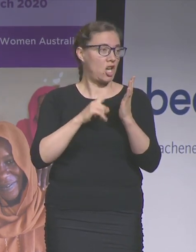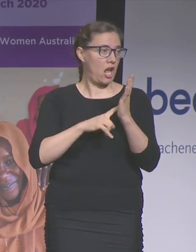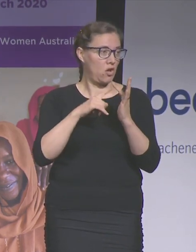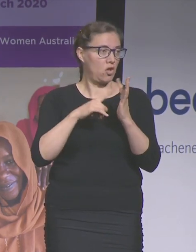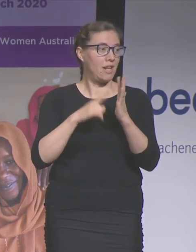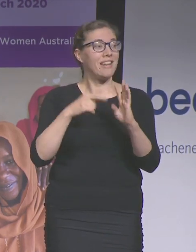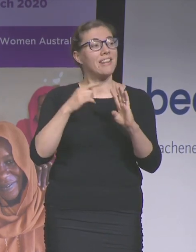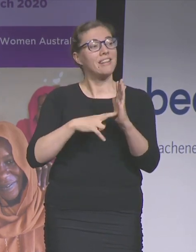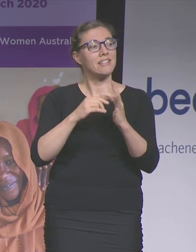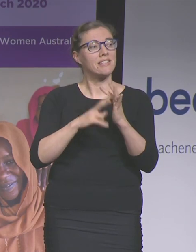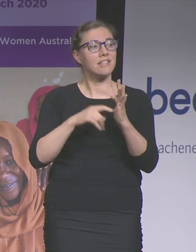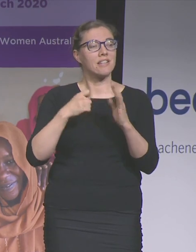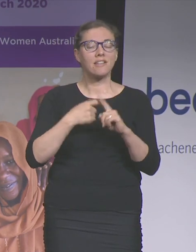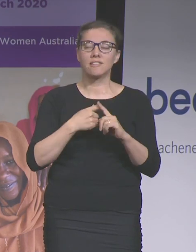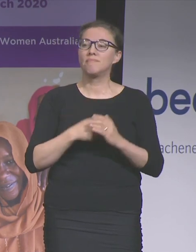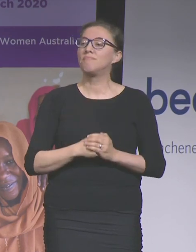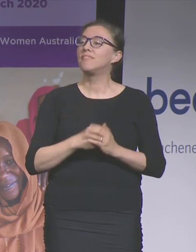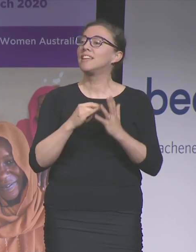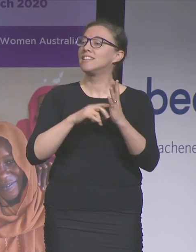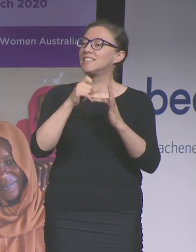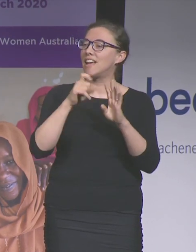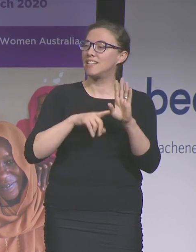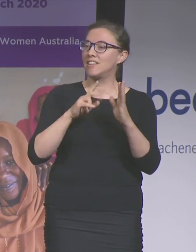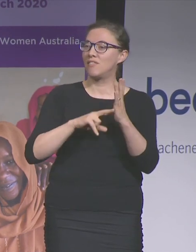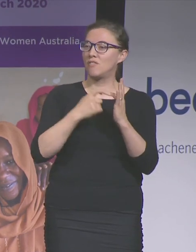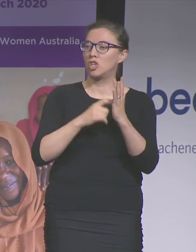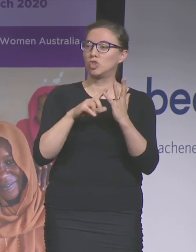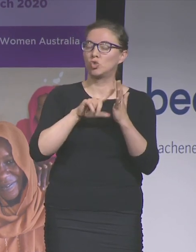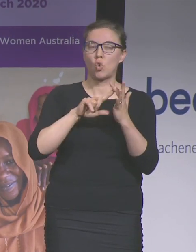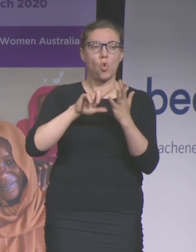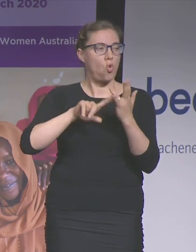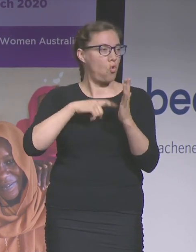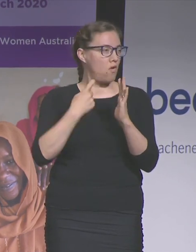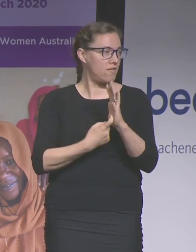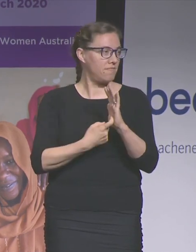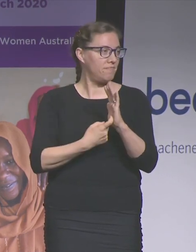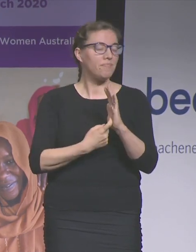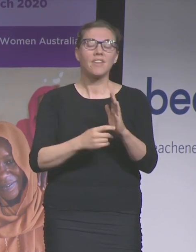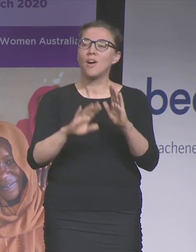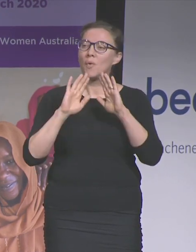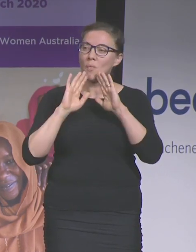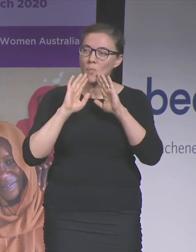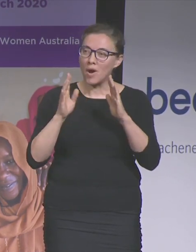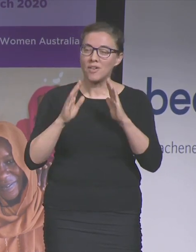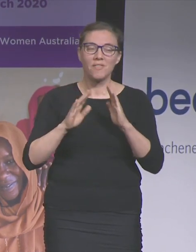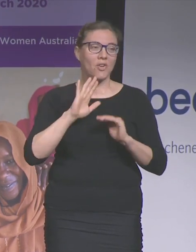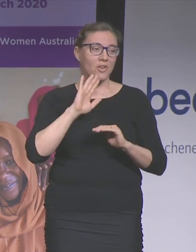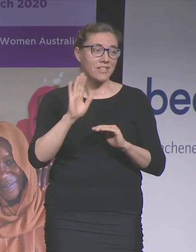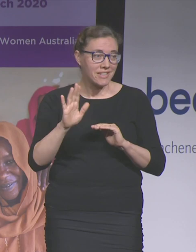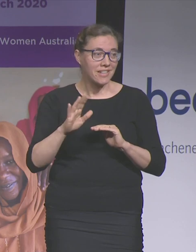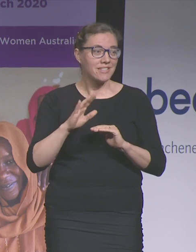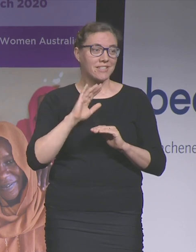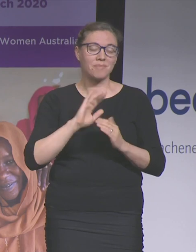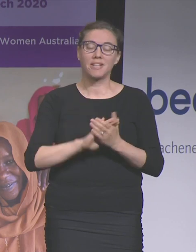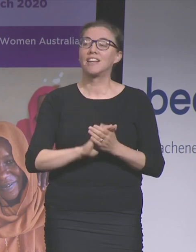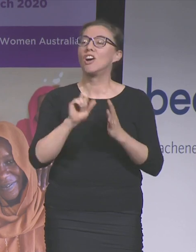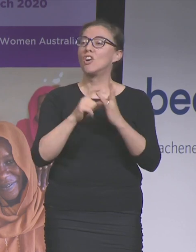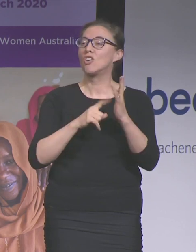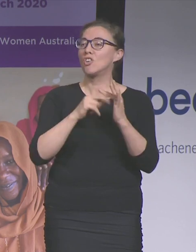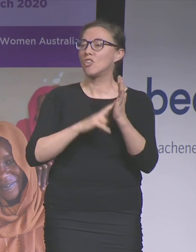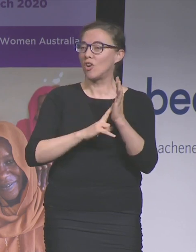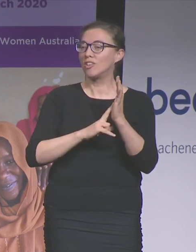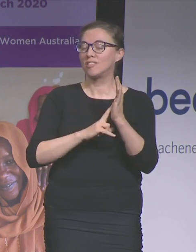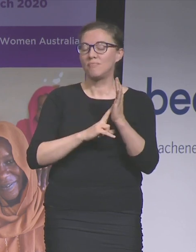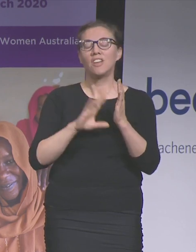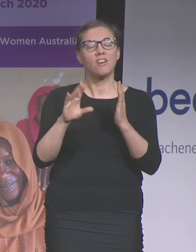of Adelaide, Sandy Vershaw, of course Liz Broderick AO, our wonderful guest speaker, Professor Colin Sterling VC, Flinders